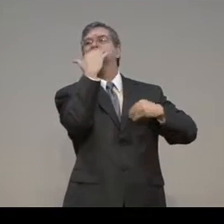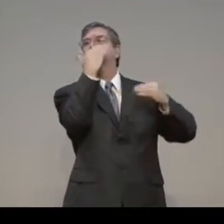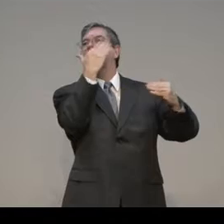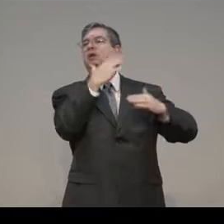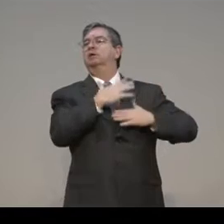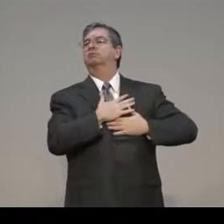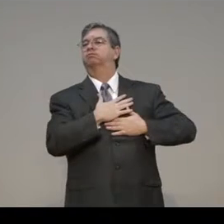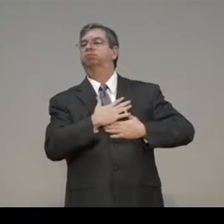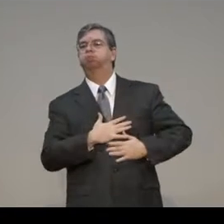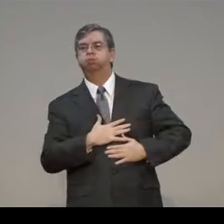that cause me to sin.